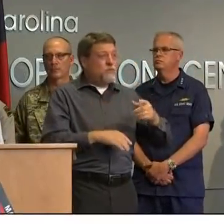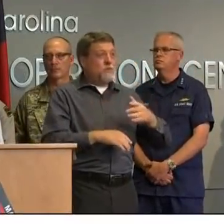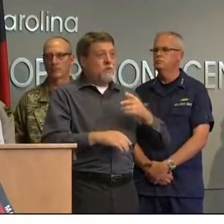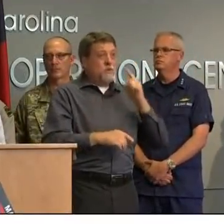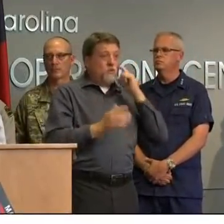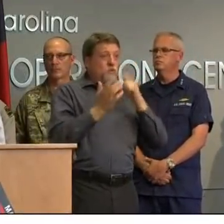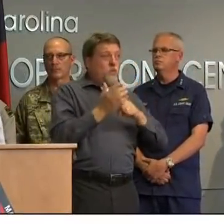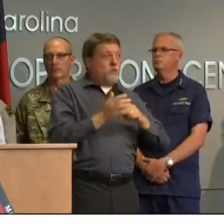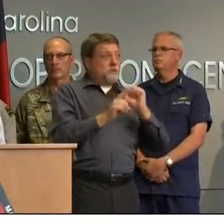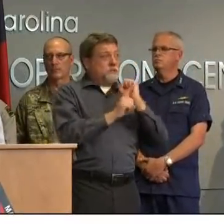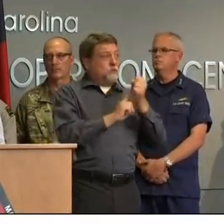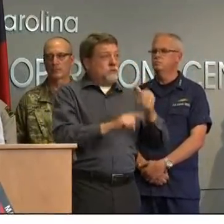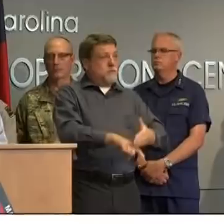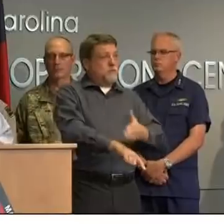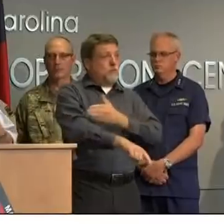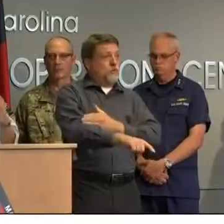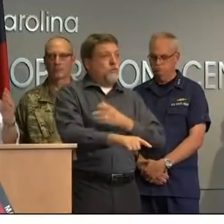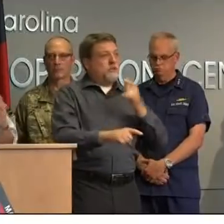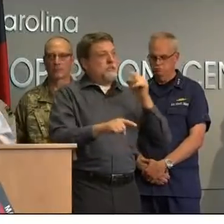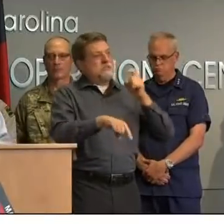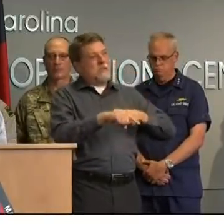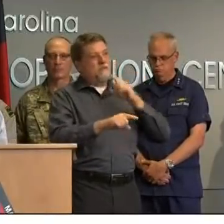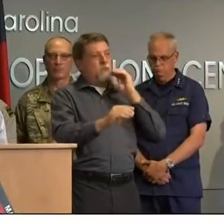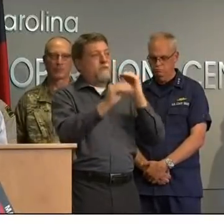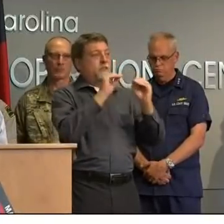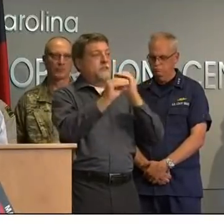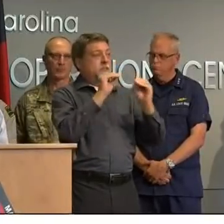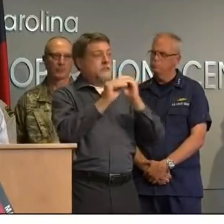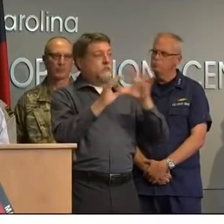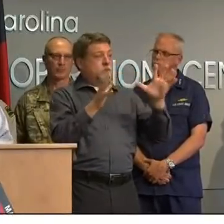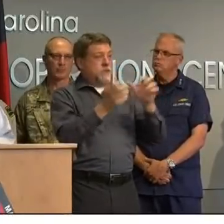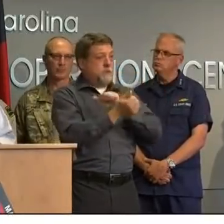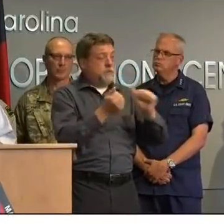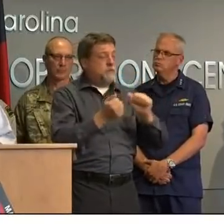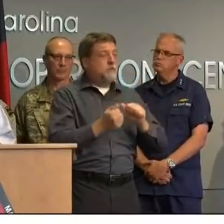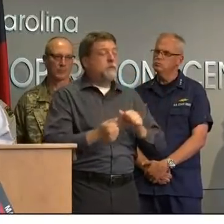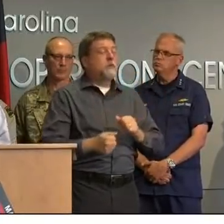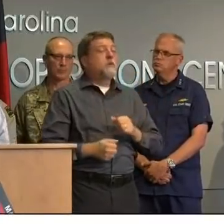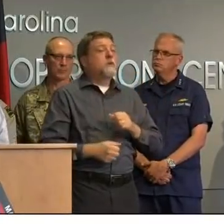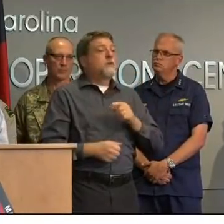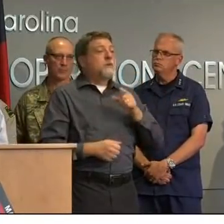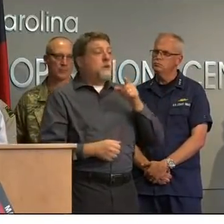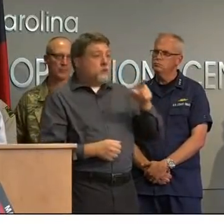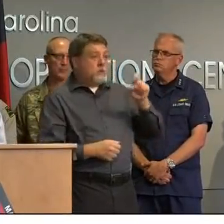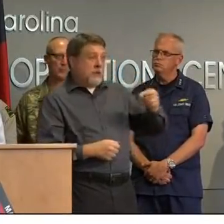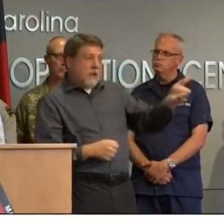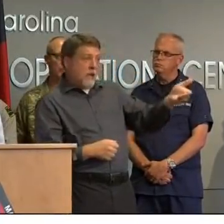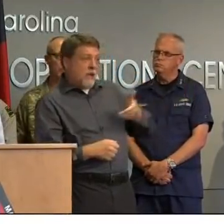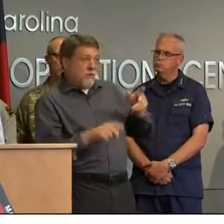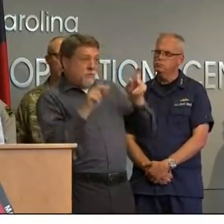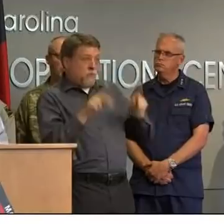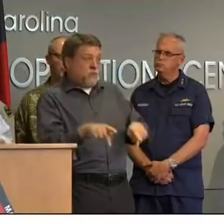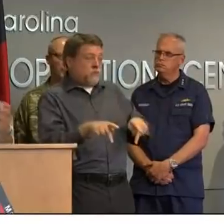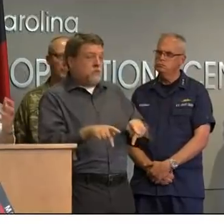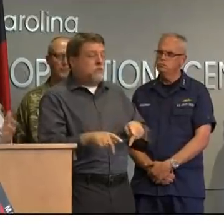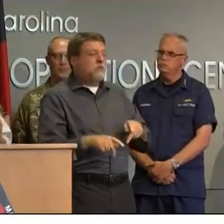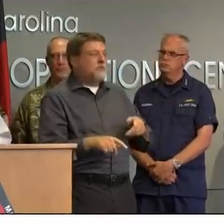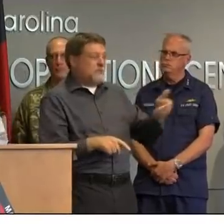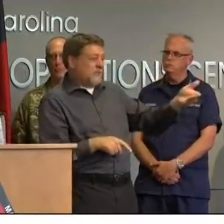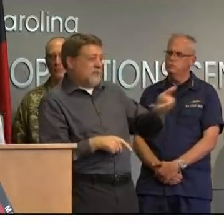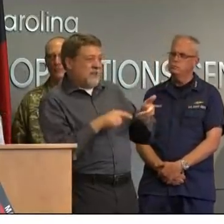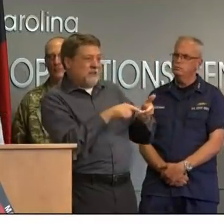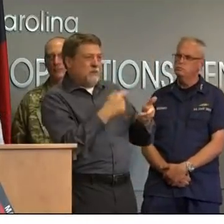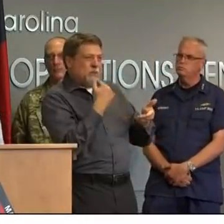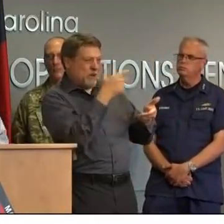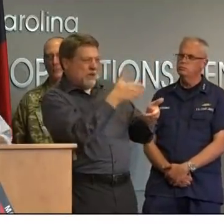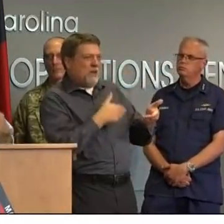very careful who you do business with when someone drives up to your home you don't know who they are always better to deal with somebody from